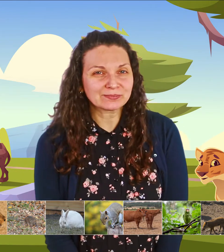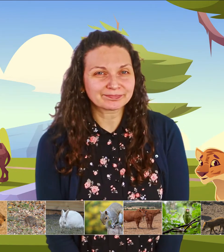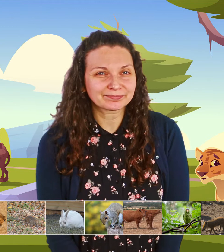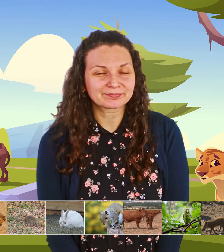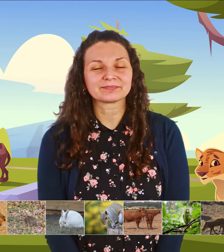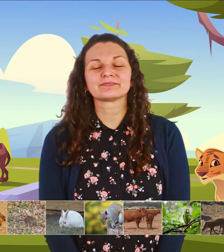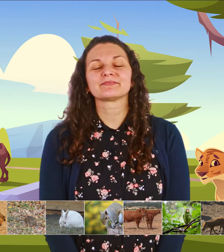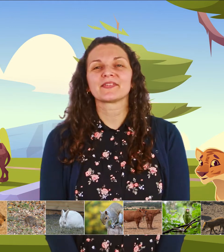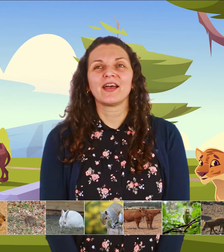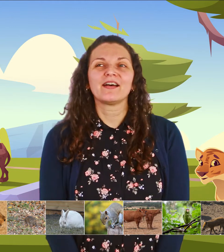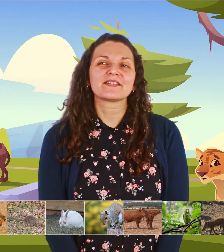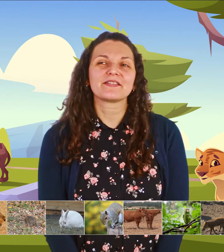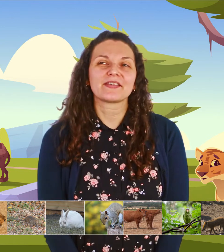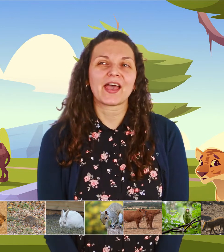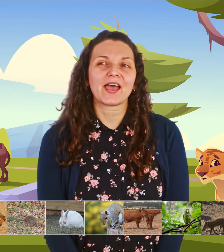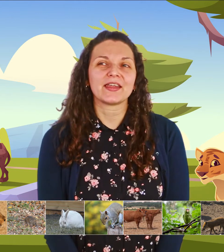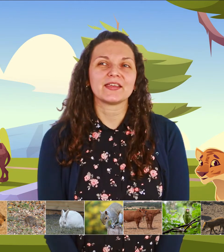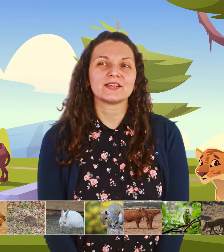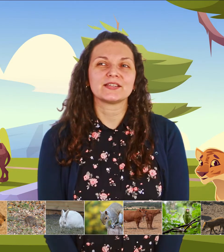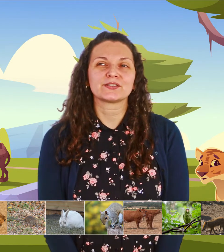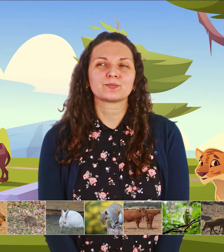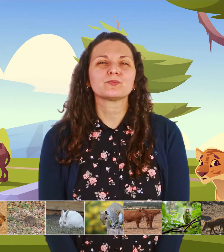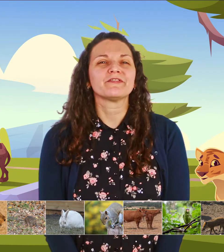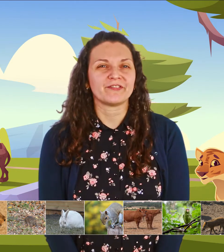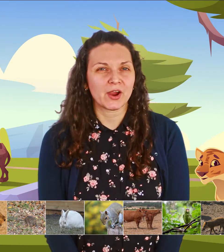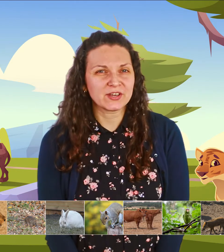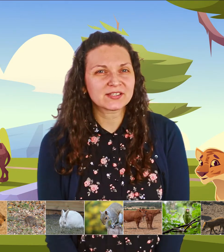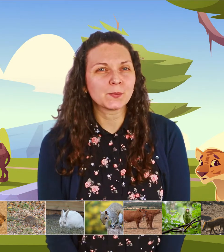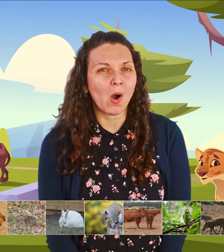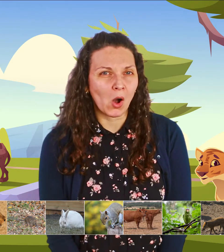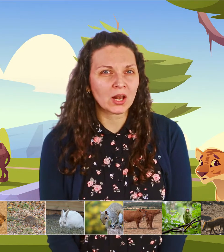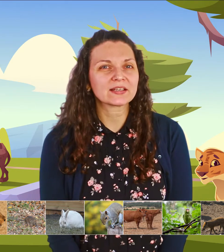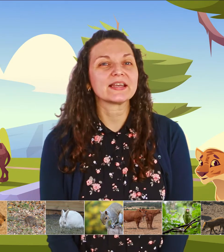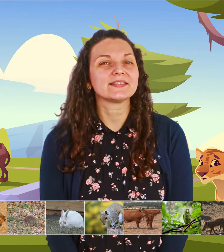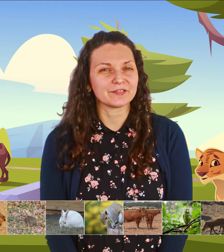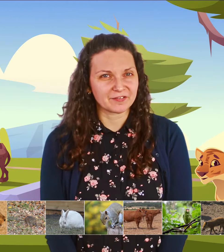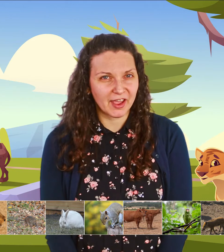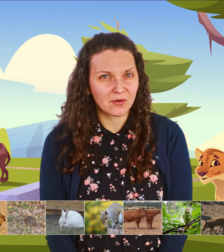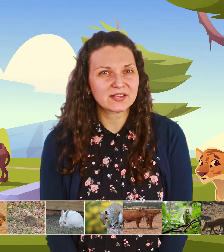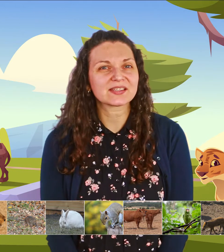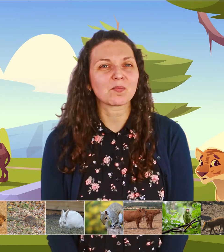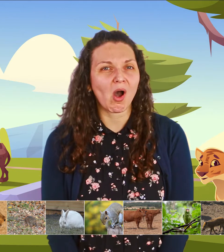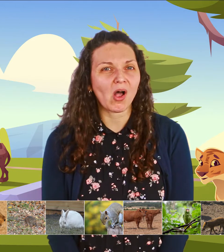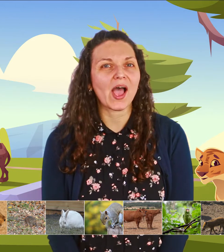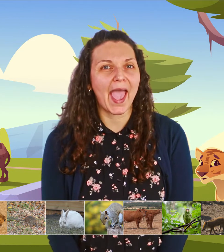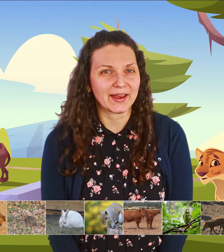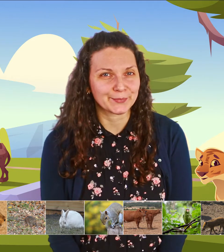this is is very small it's a very small animal